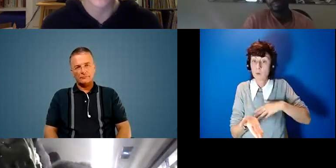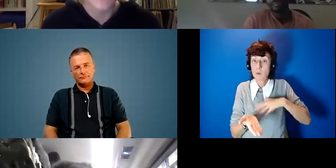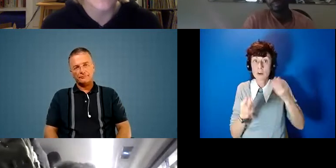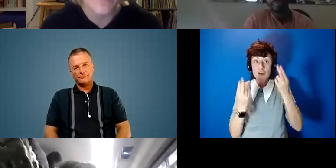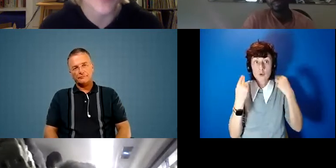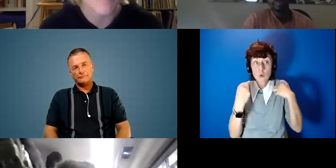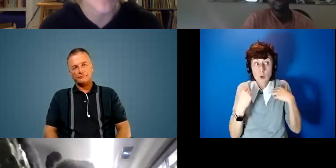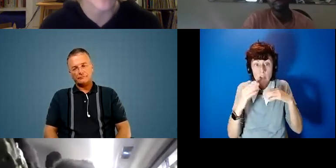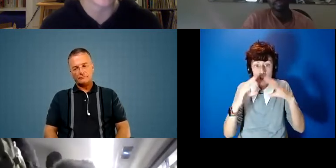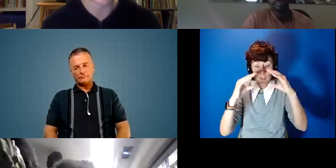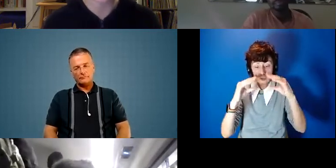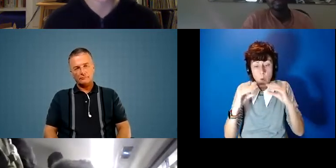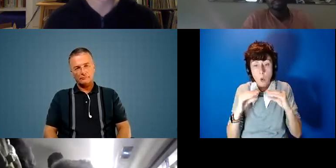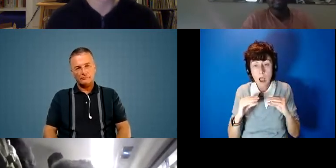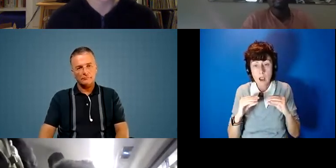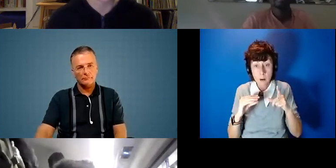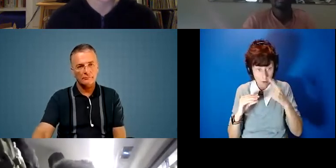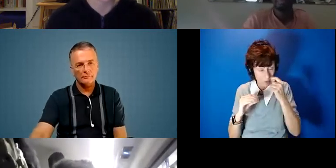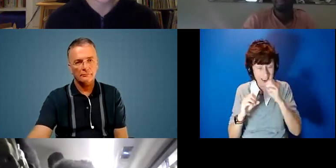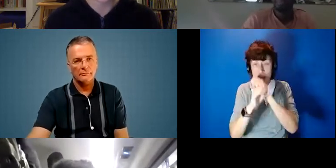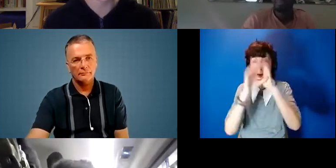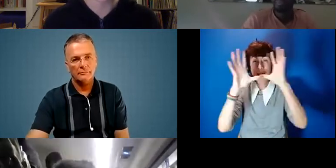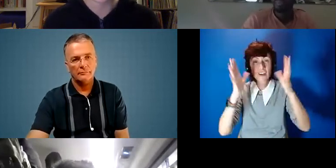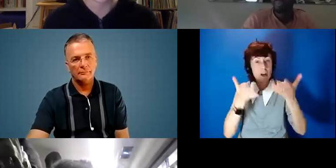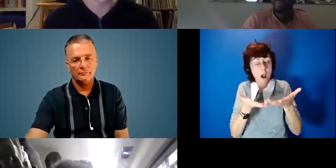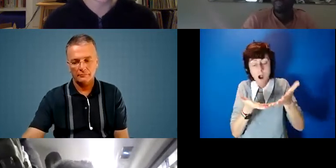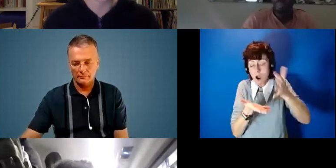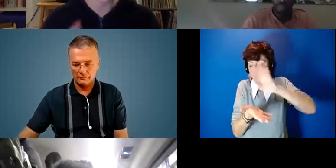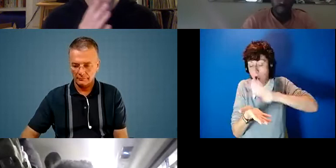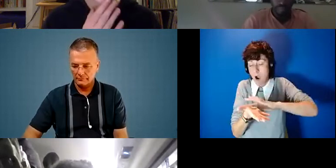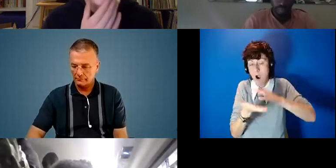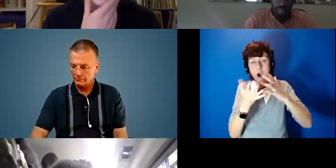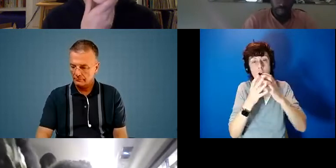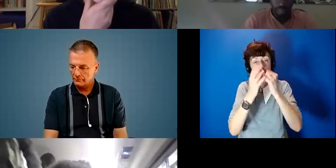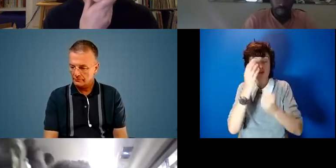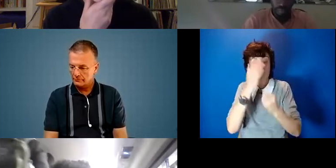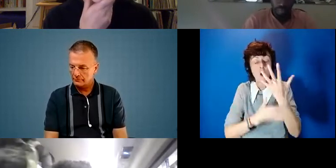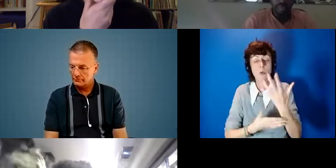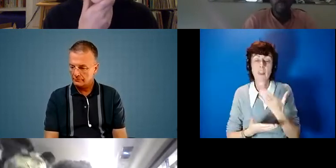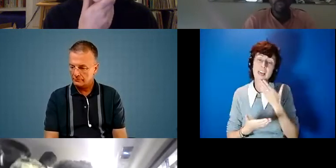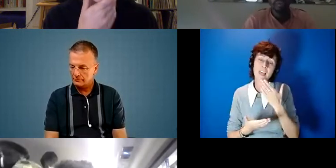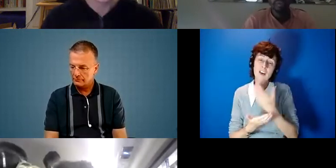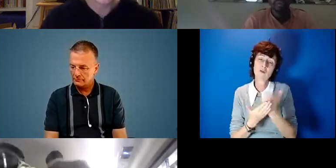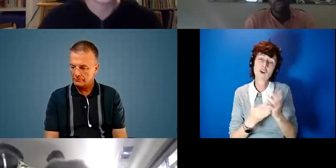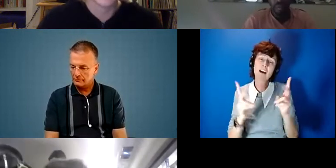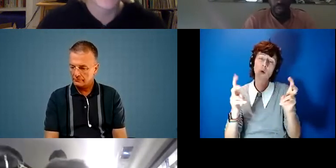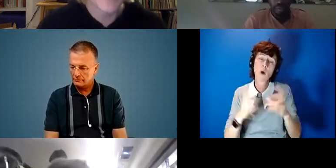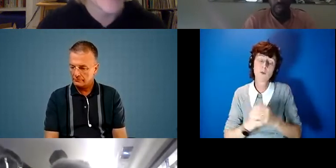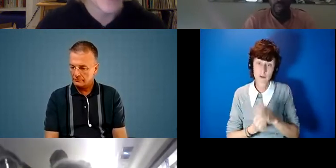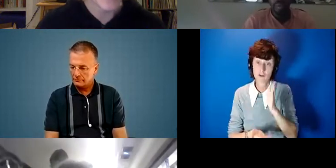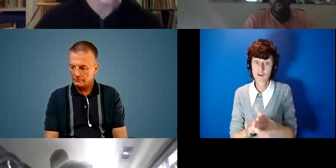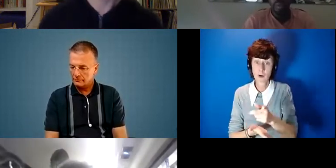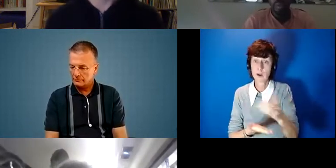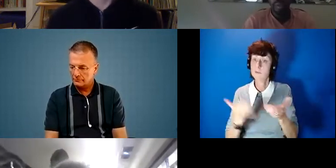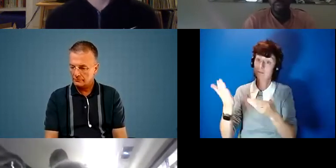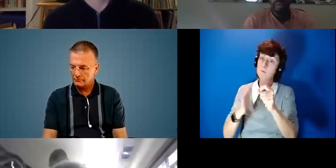mindset but we can imagine in abundance and i think that's something really important that creativity can do thank you for showing that quote really really it's true and paula i'll